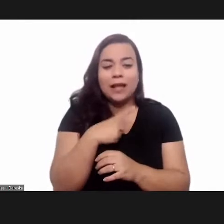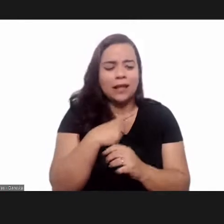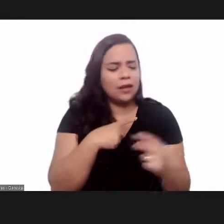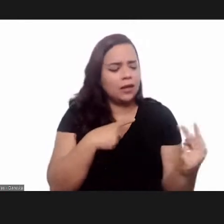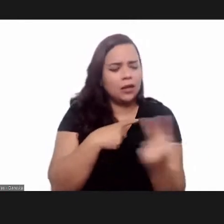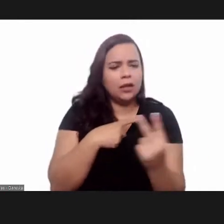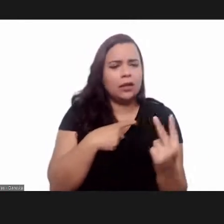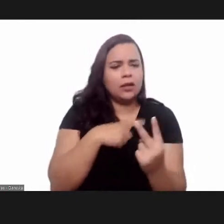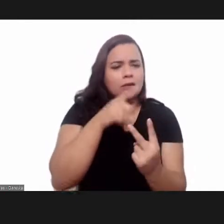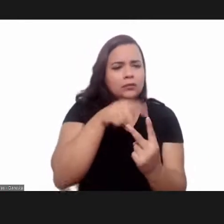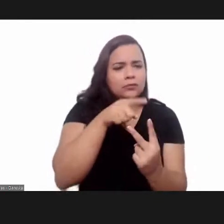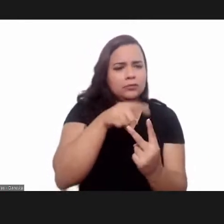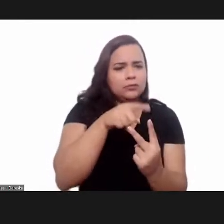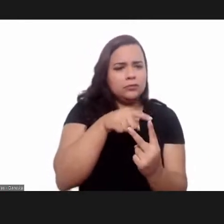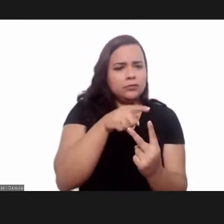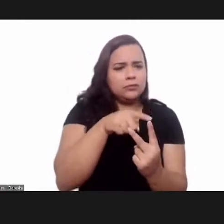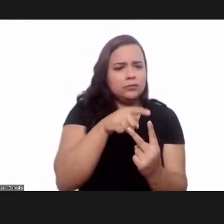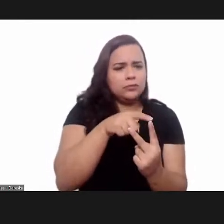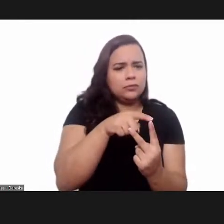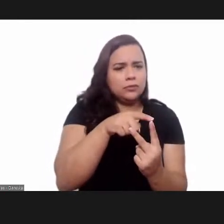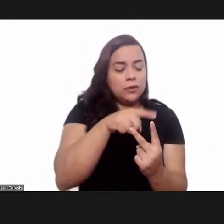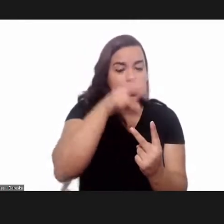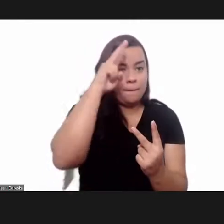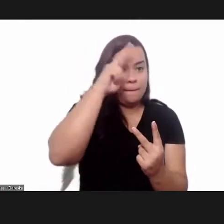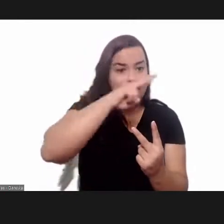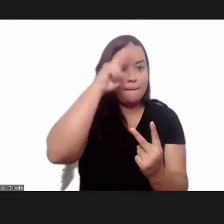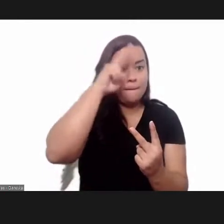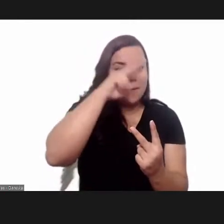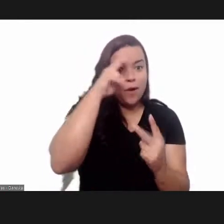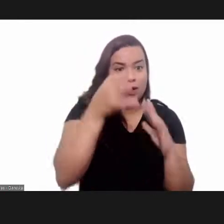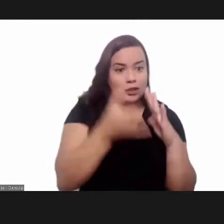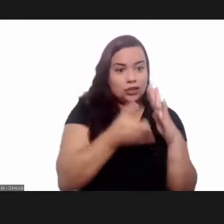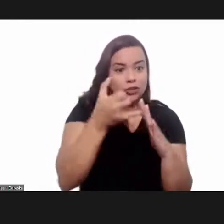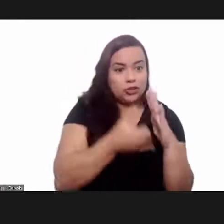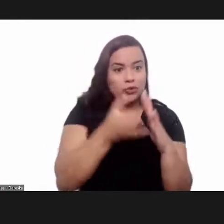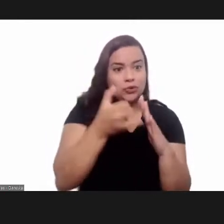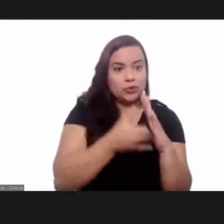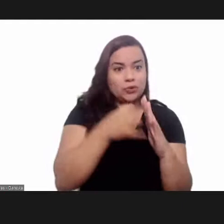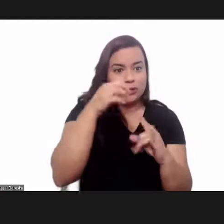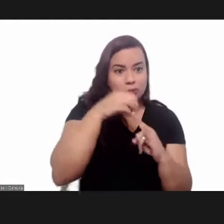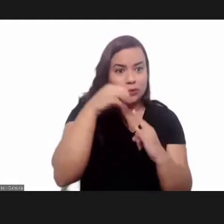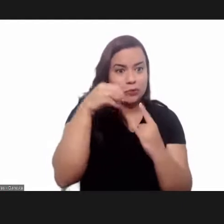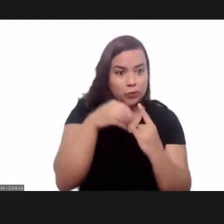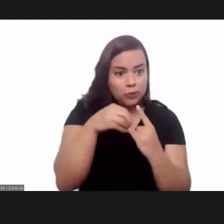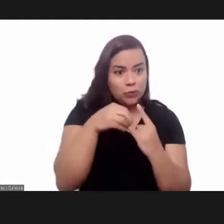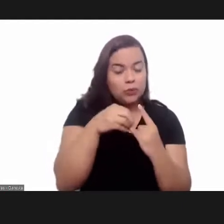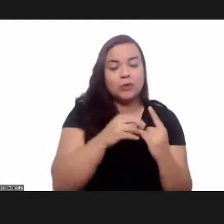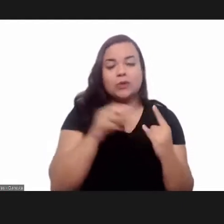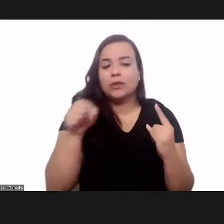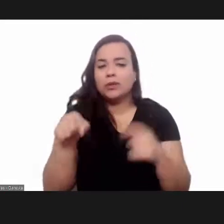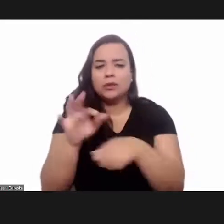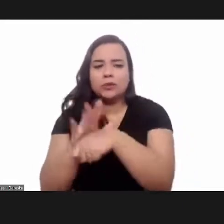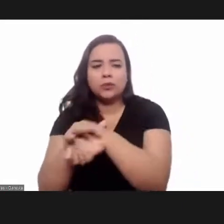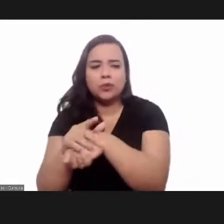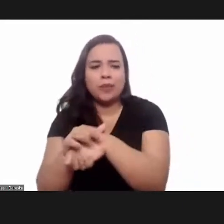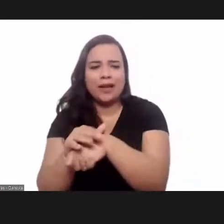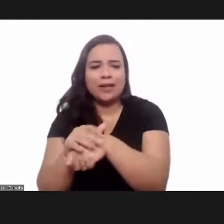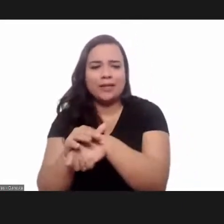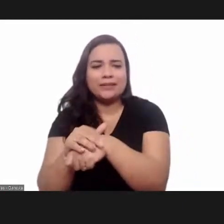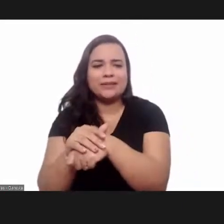close connection between the journal memorias do instituto oswaldo cruz and chagas disease